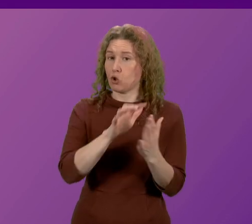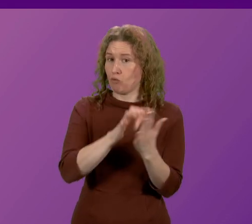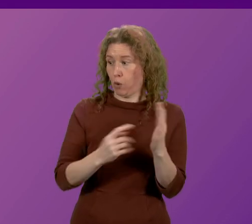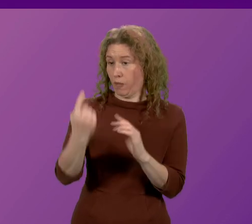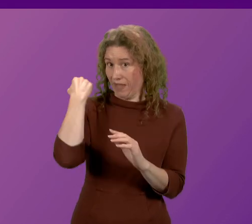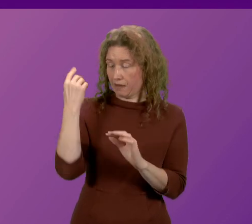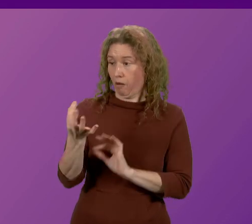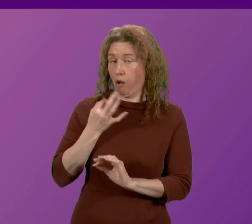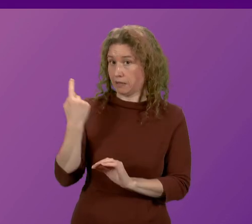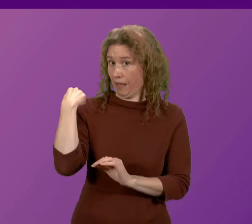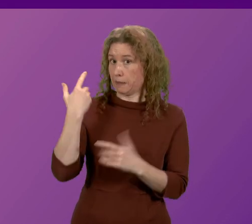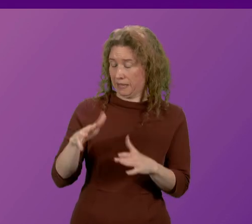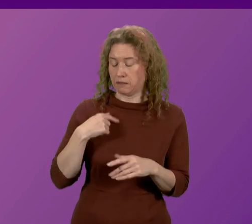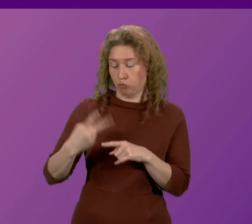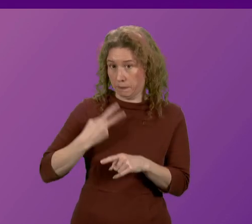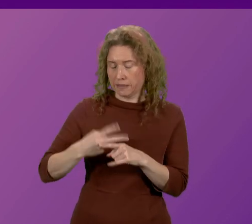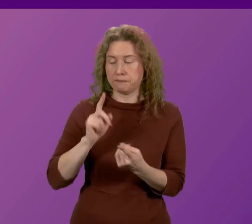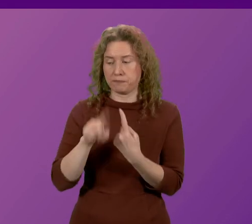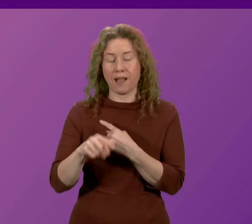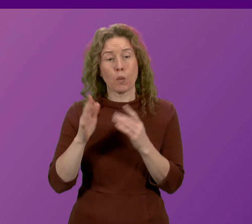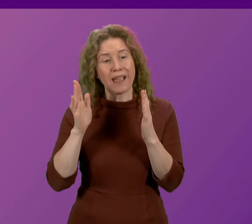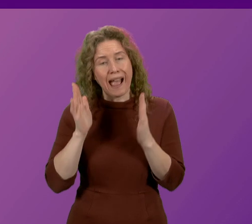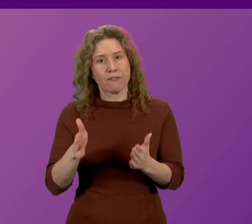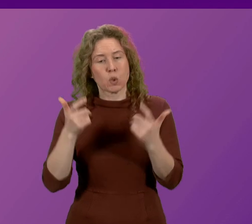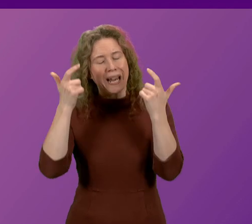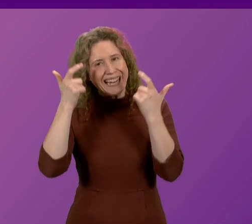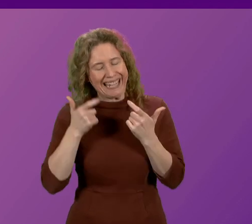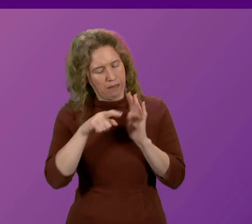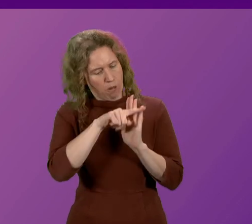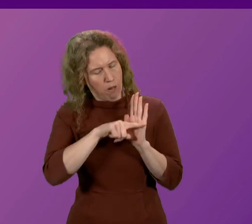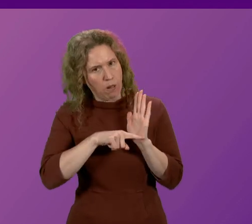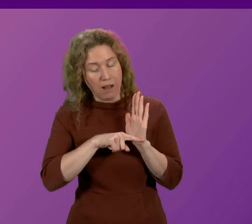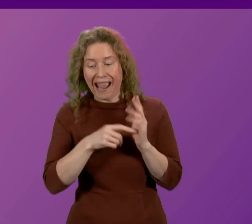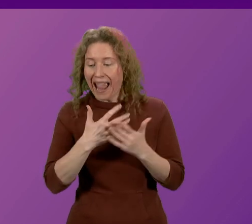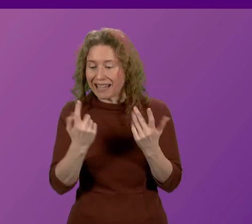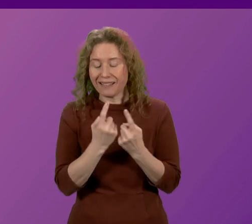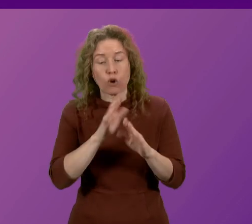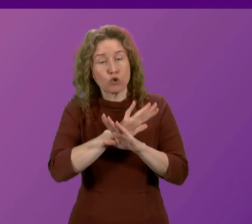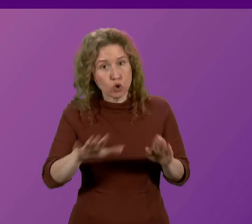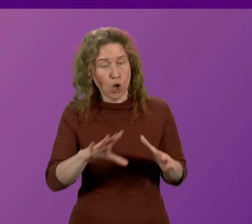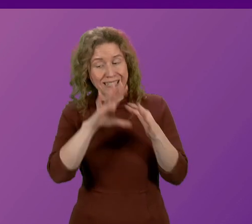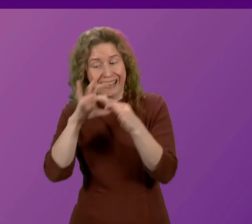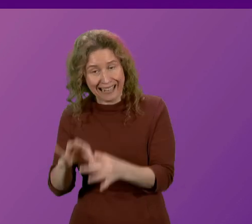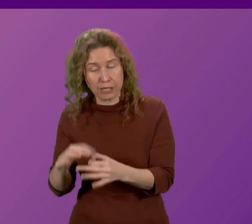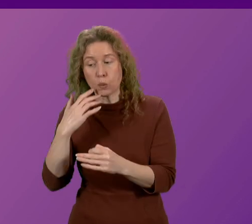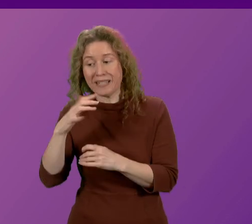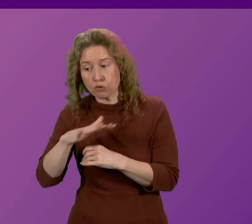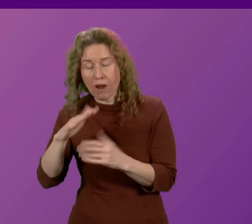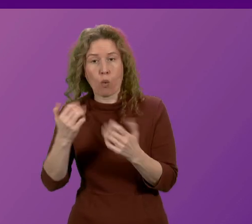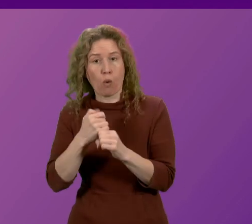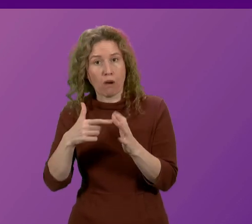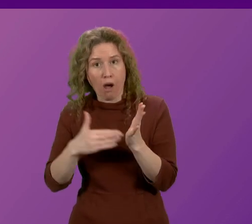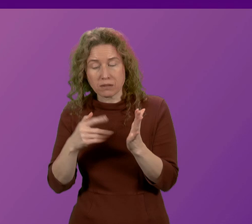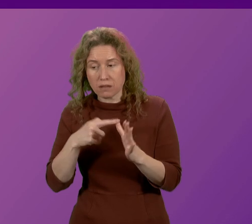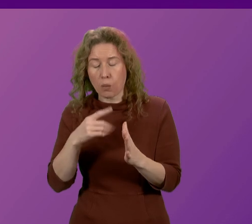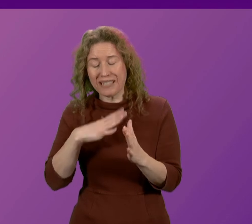we have to have a legal basis for saying for matters that are not related to Israel-Gaza conflict that we are not providing a